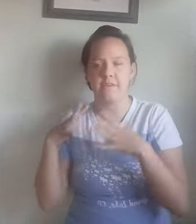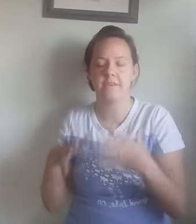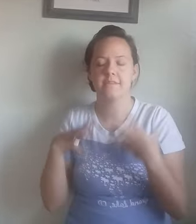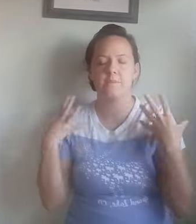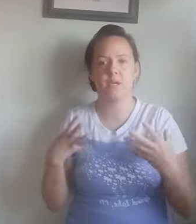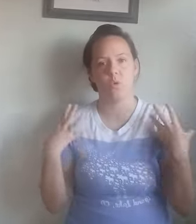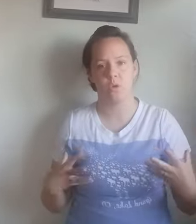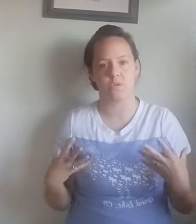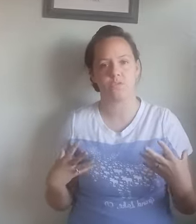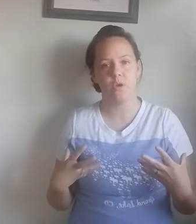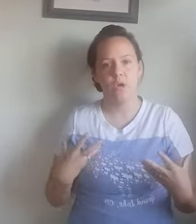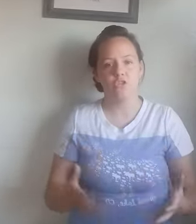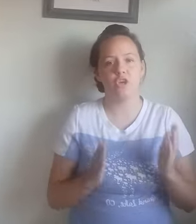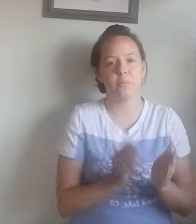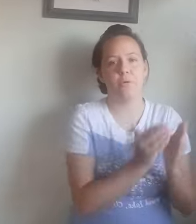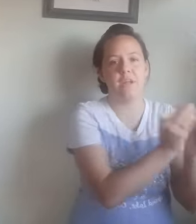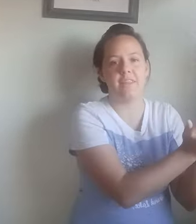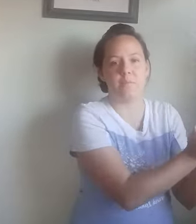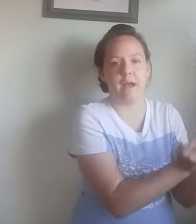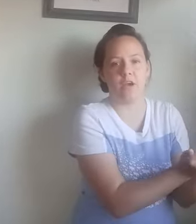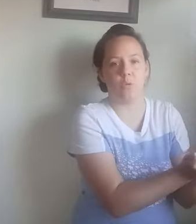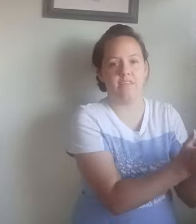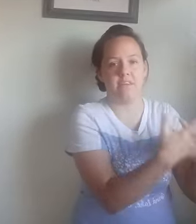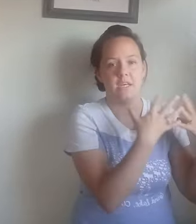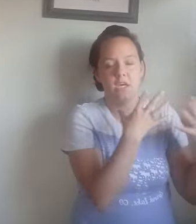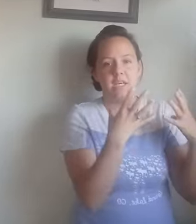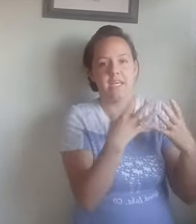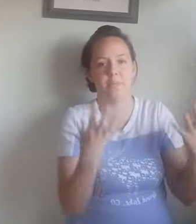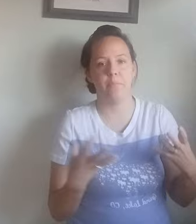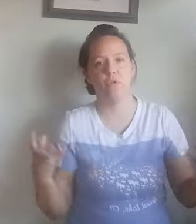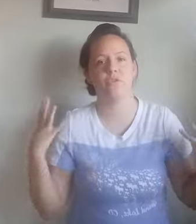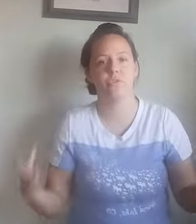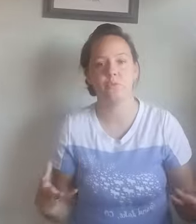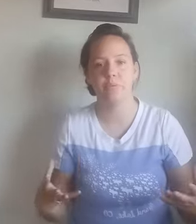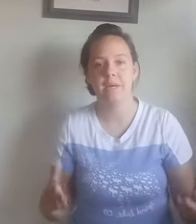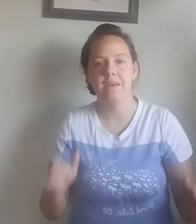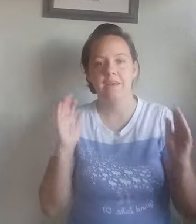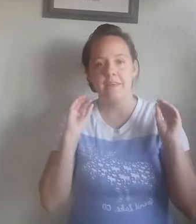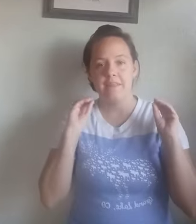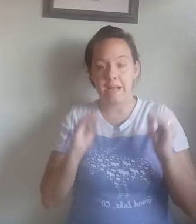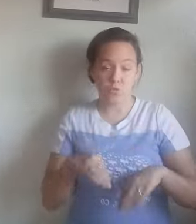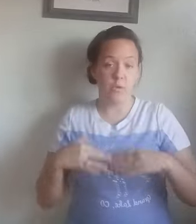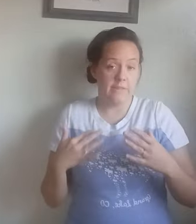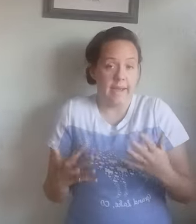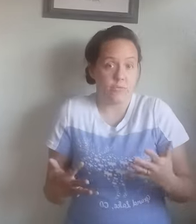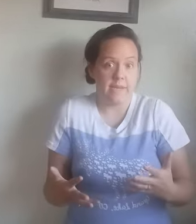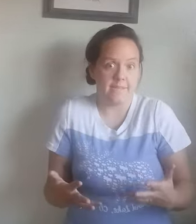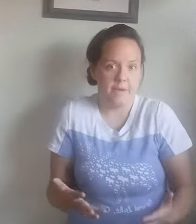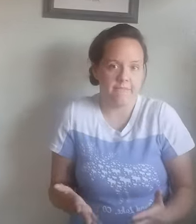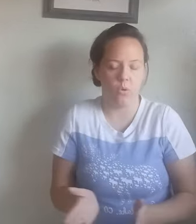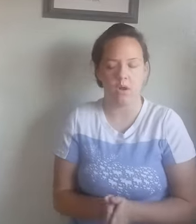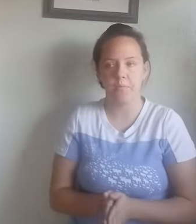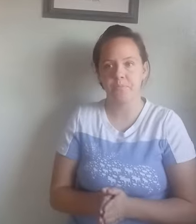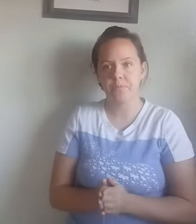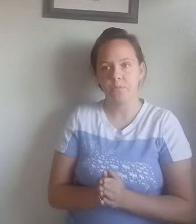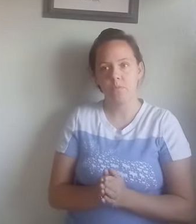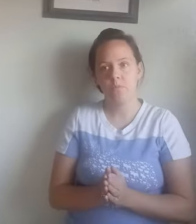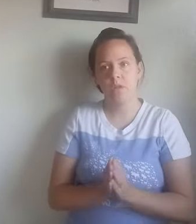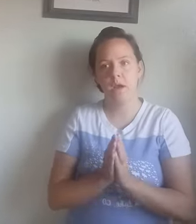needs to be coarse so you can put it in the microwave and heat up a bowl of soup. That's what, that's what it's meant for. Um,